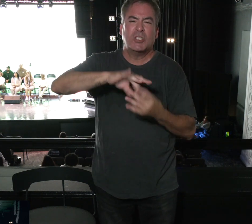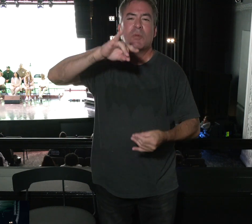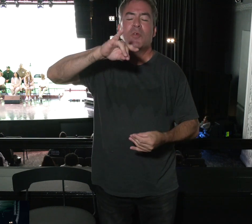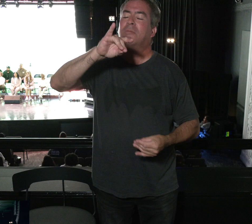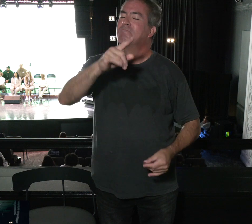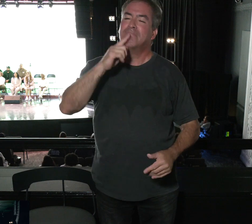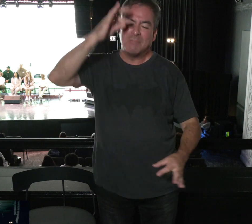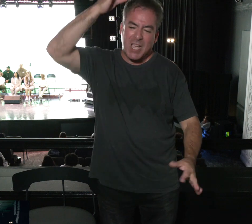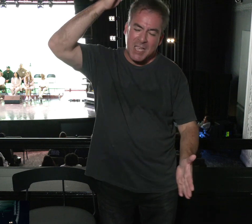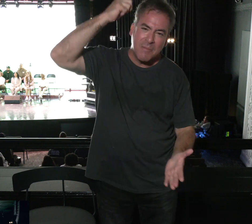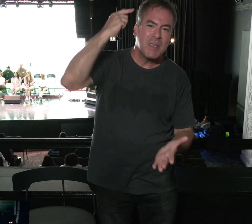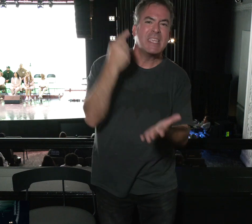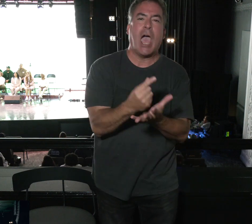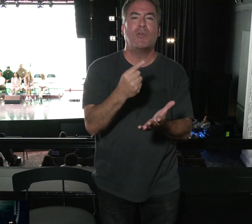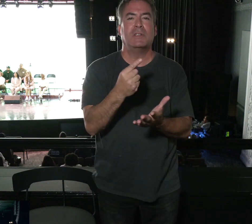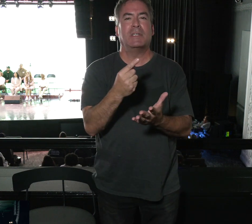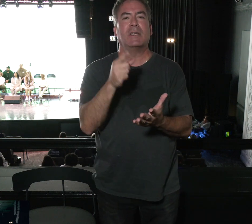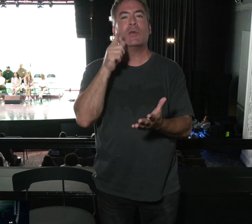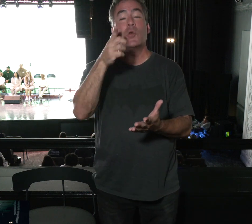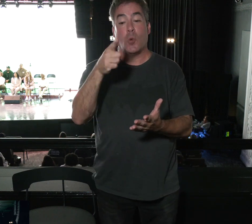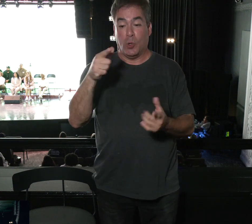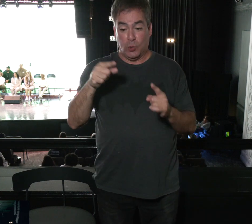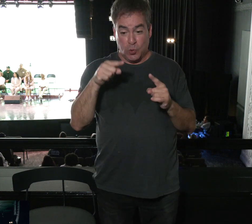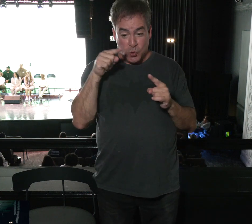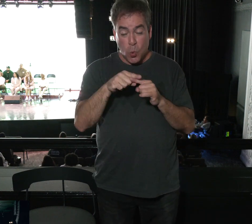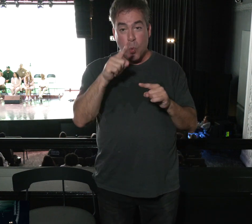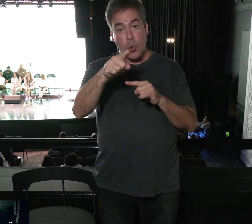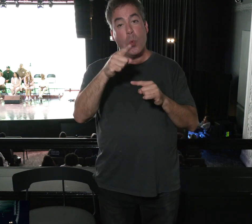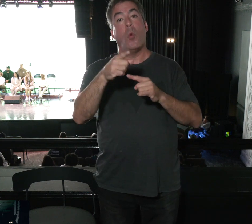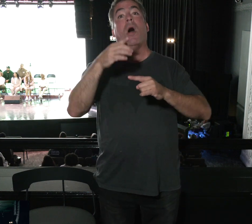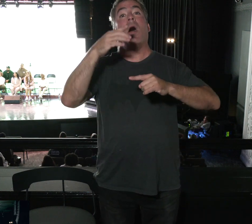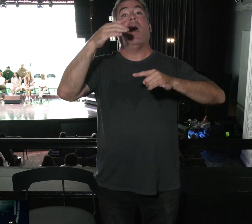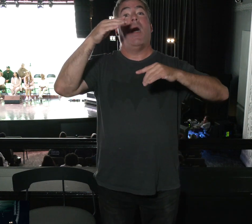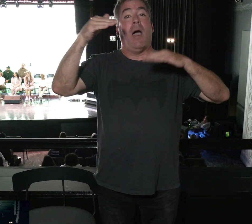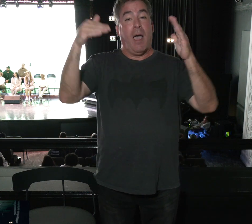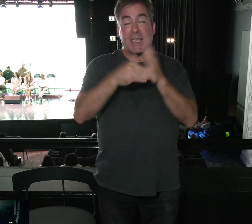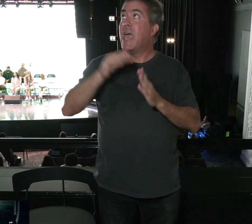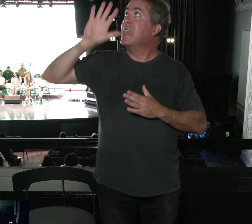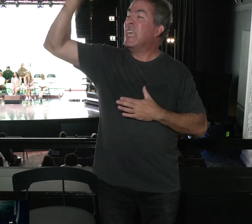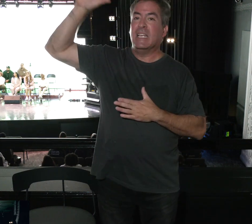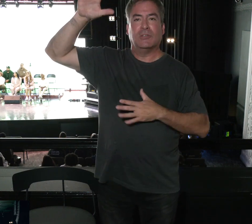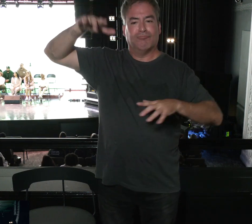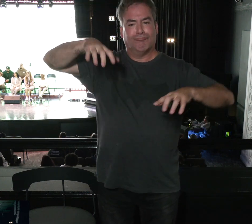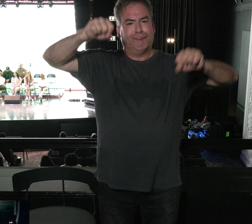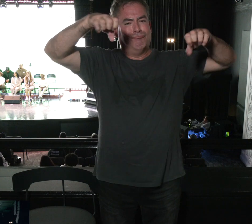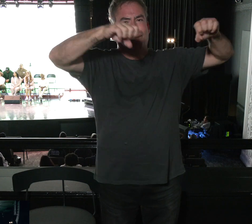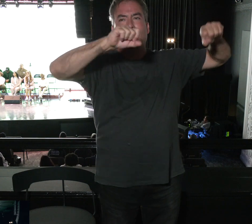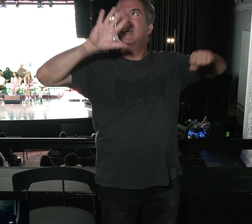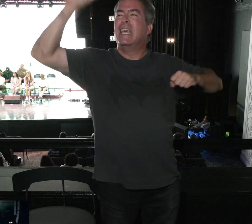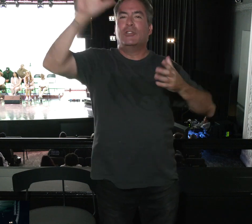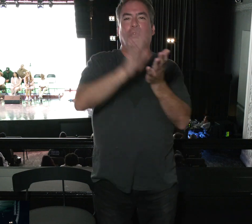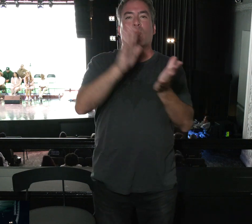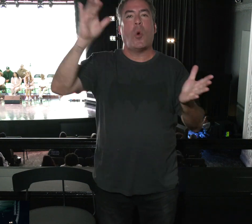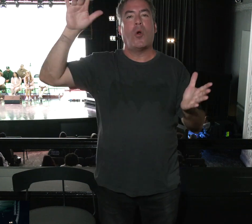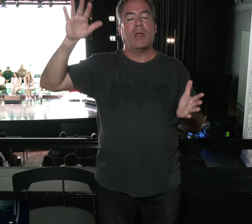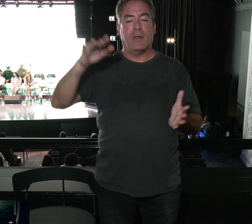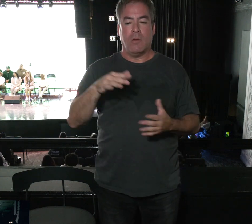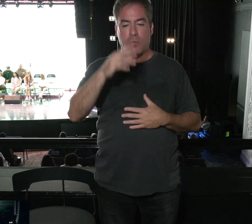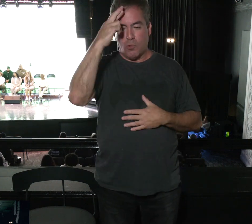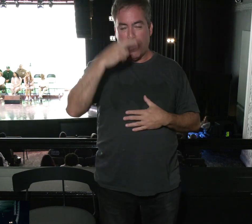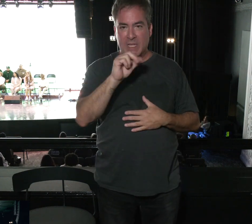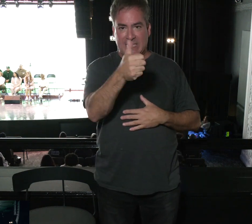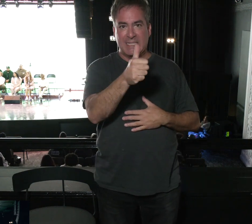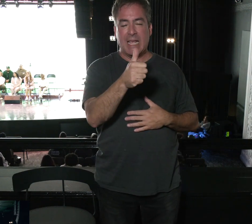guaranteeing our inheritance until the redemption of those who are God's possession to the praise of his glory. In Romans 10,